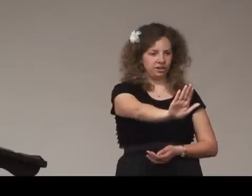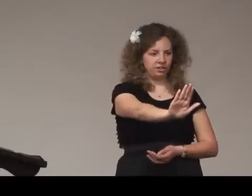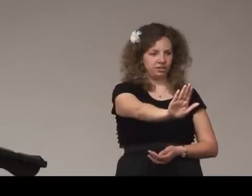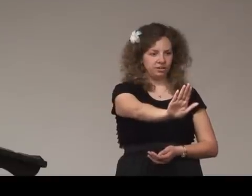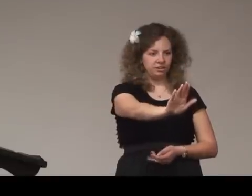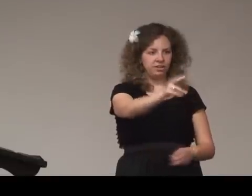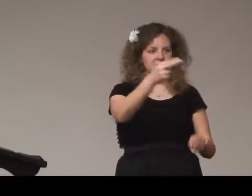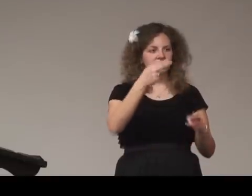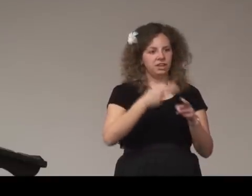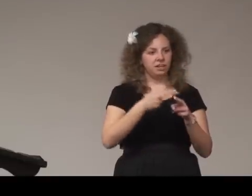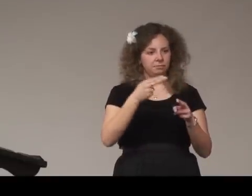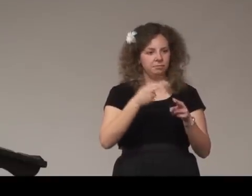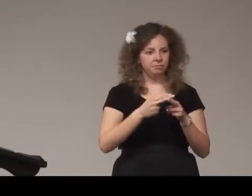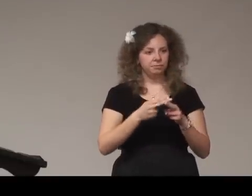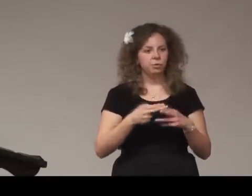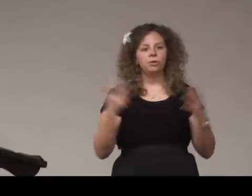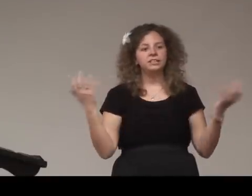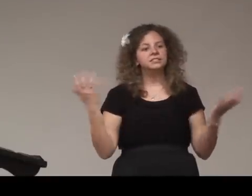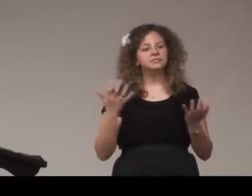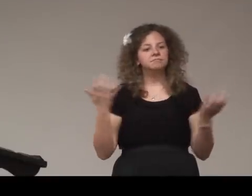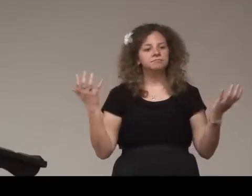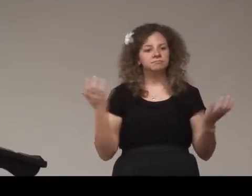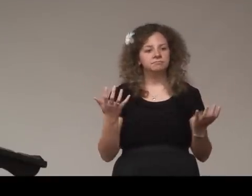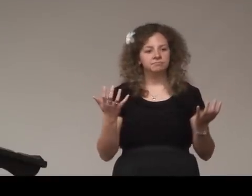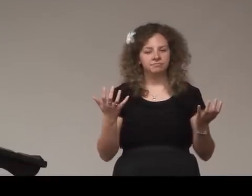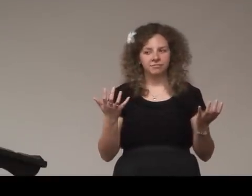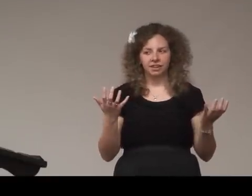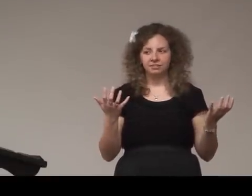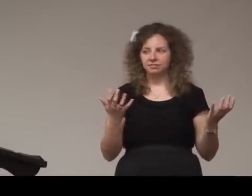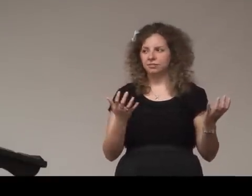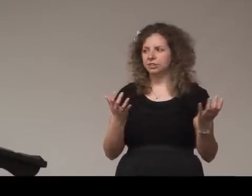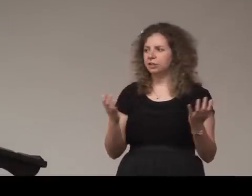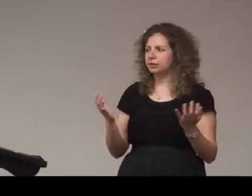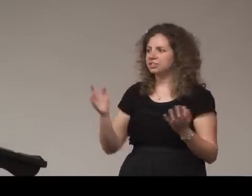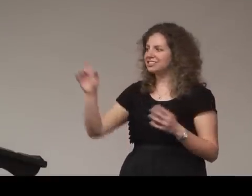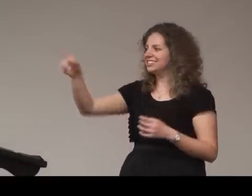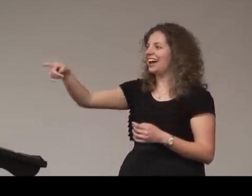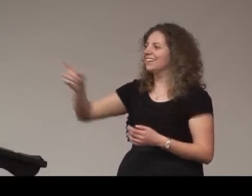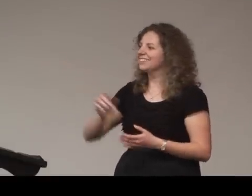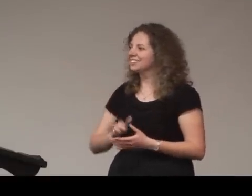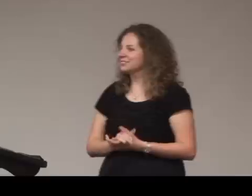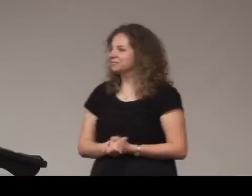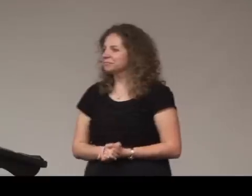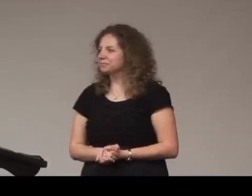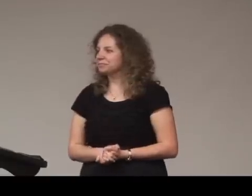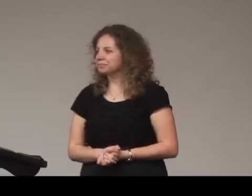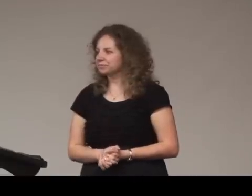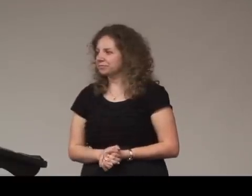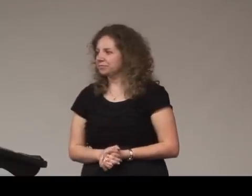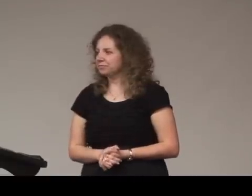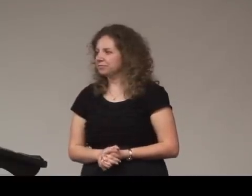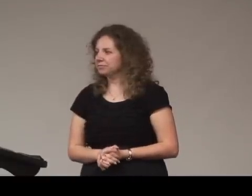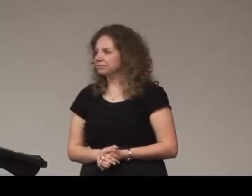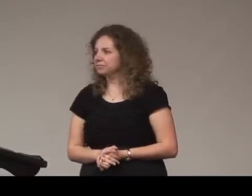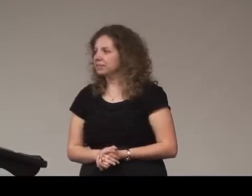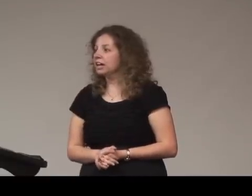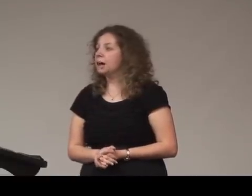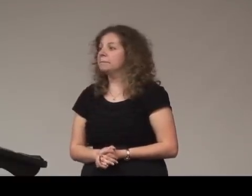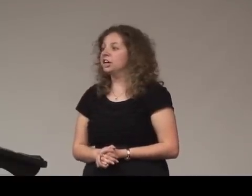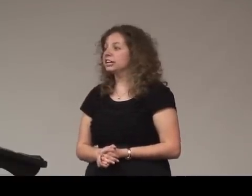name what okay is there any questions yes American